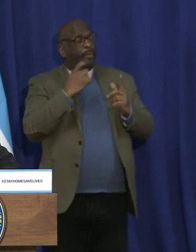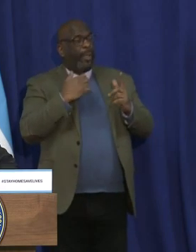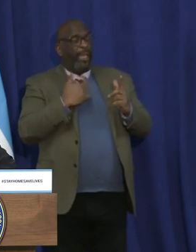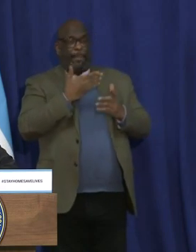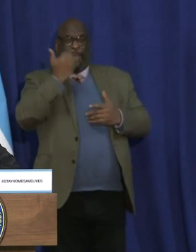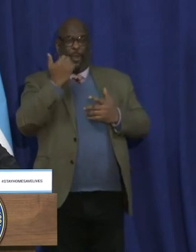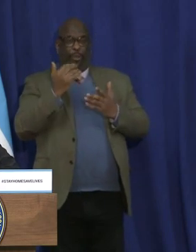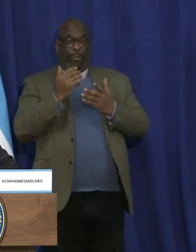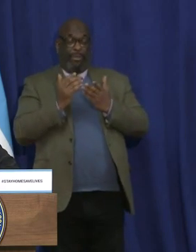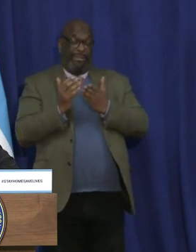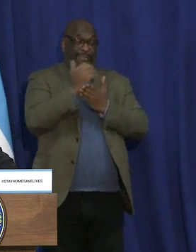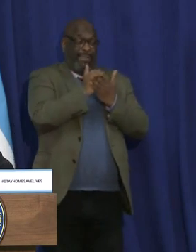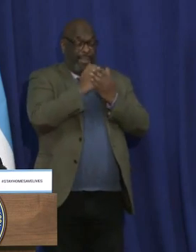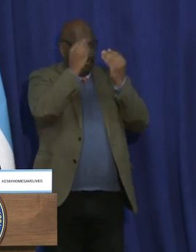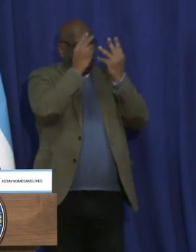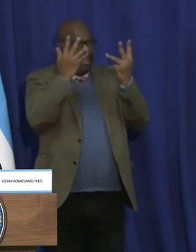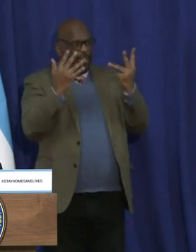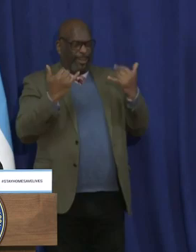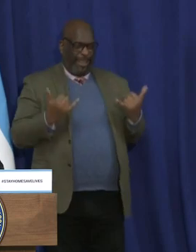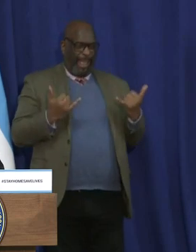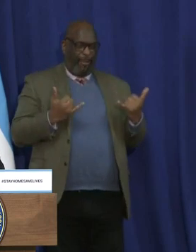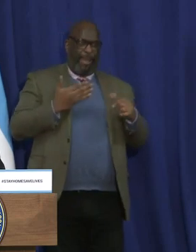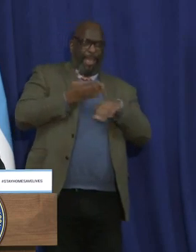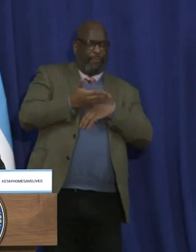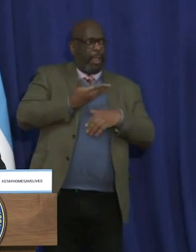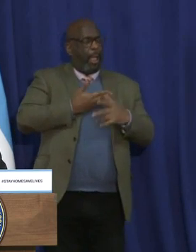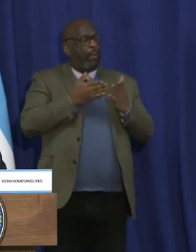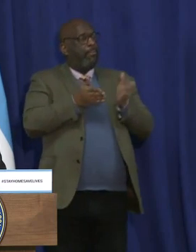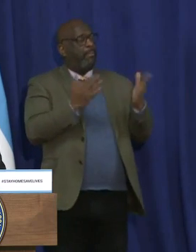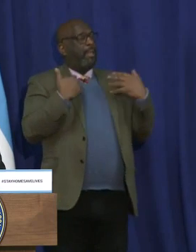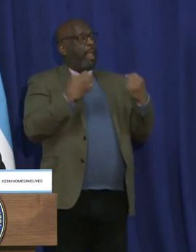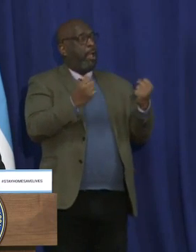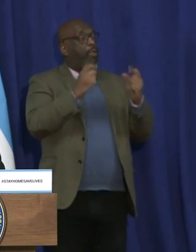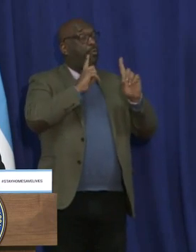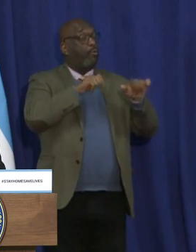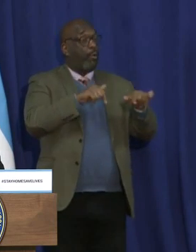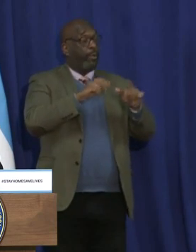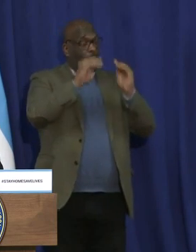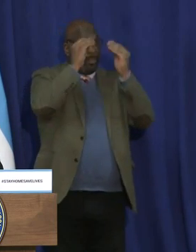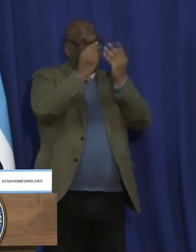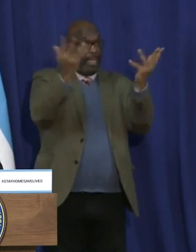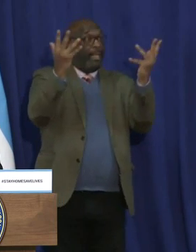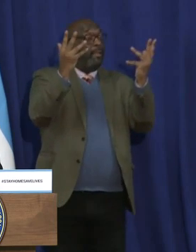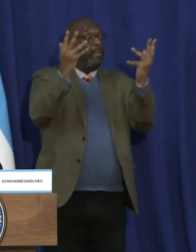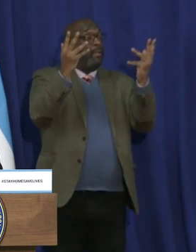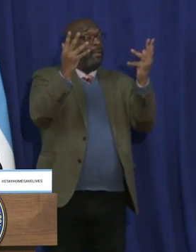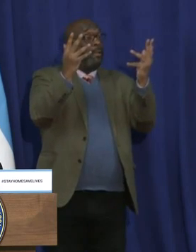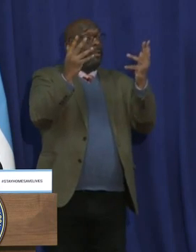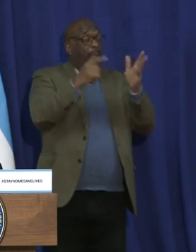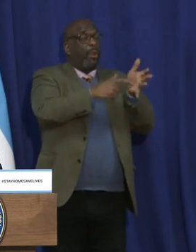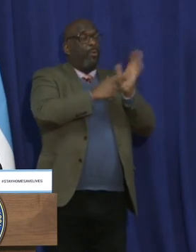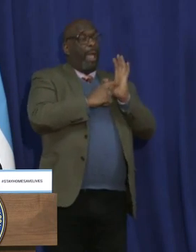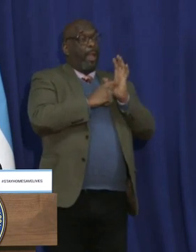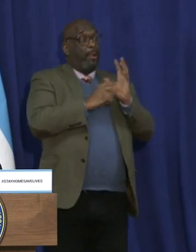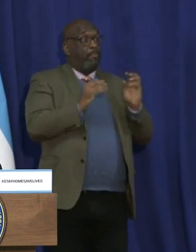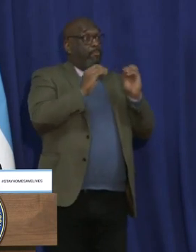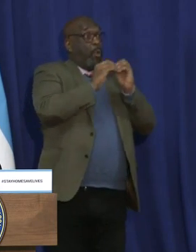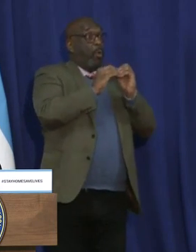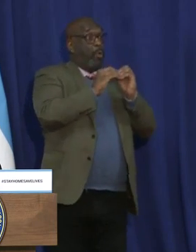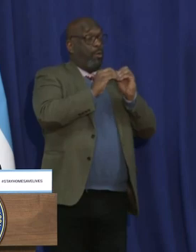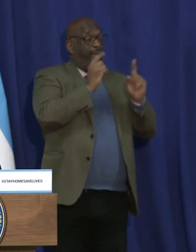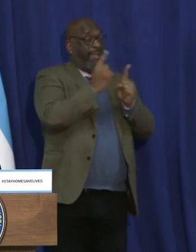following our public health order, which we issued in the wake of last month's data release, requiring more